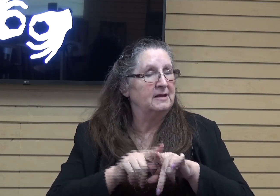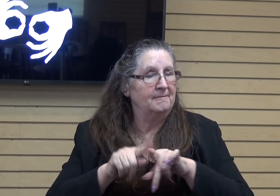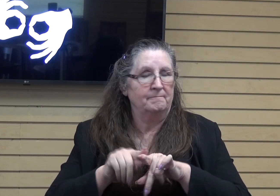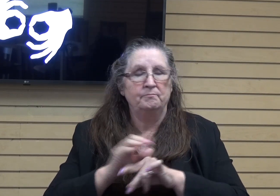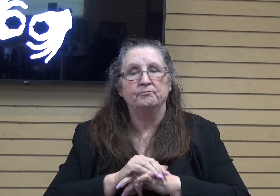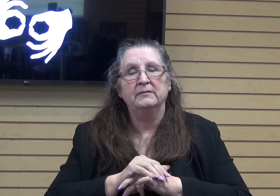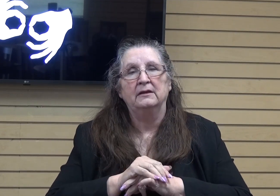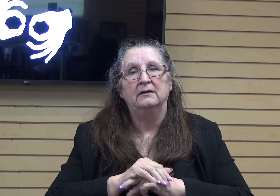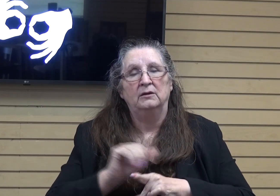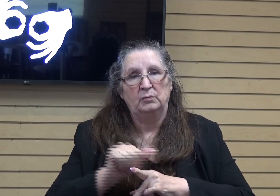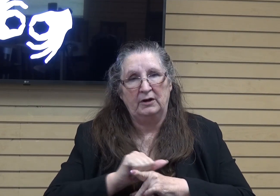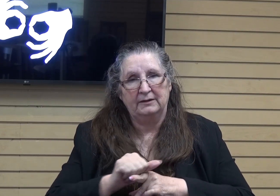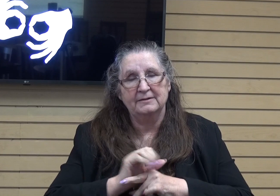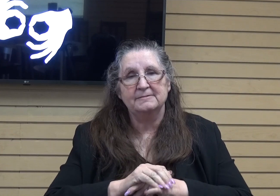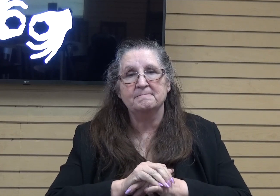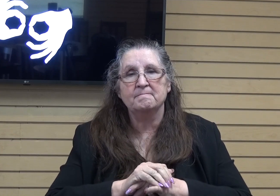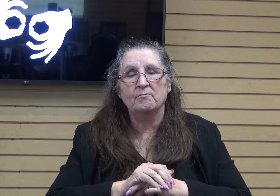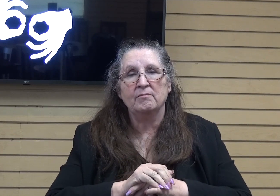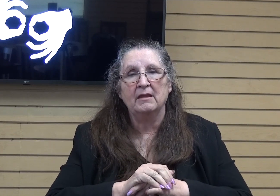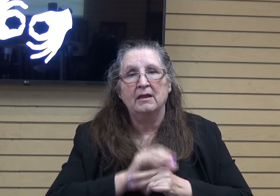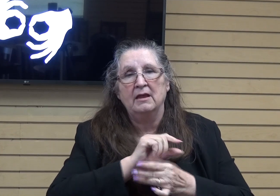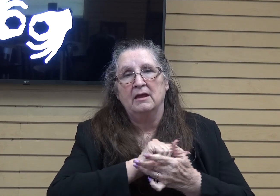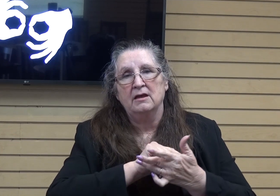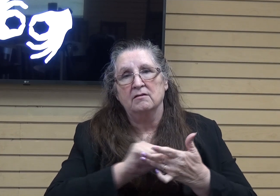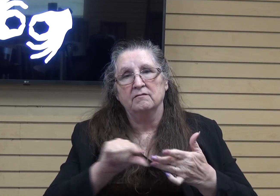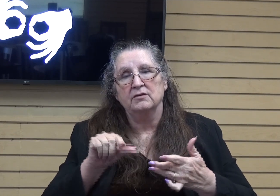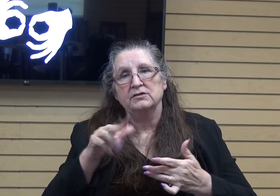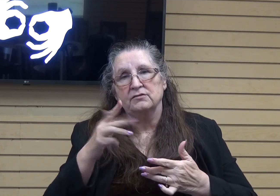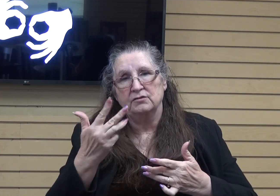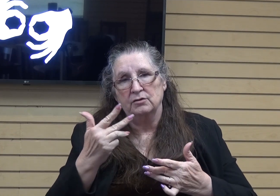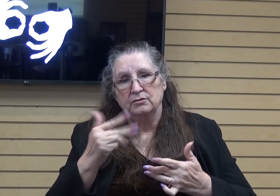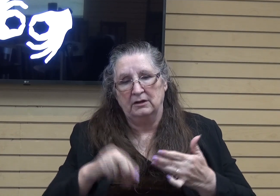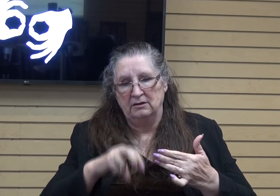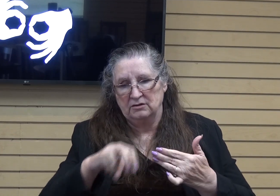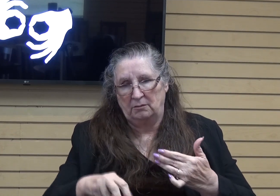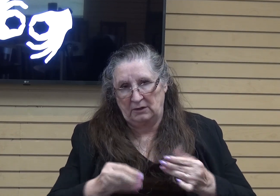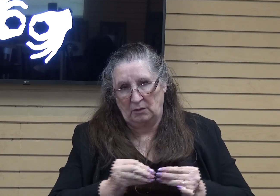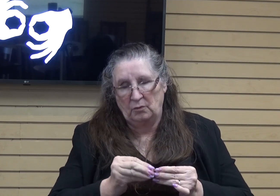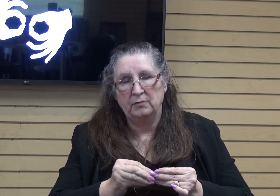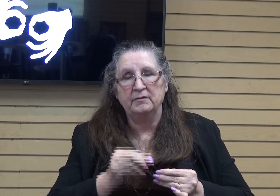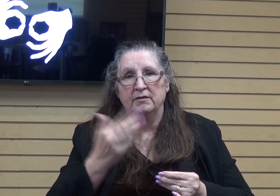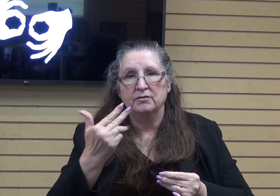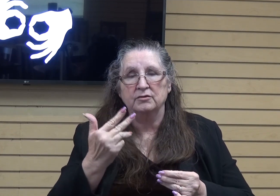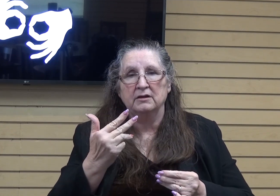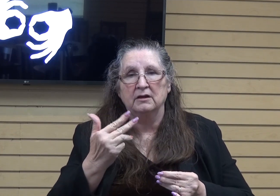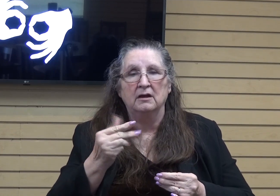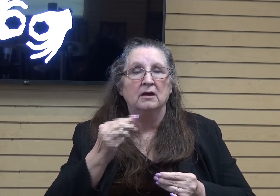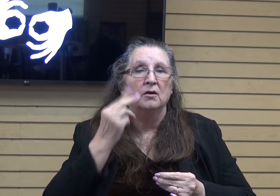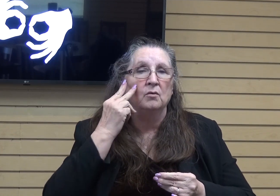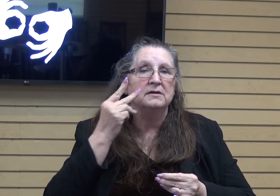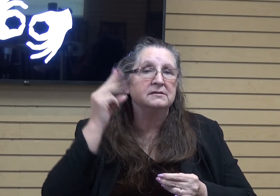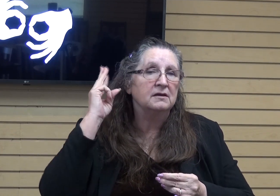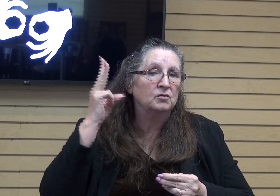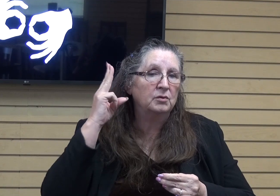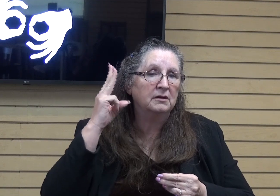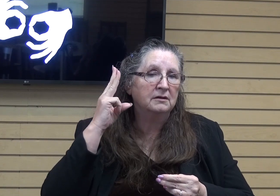So in verse 13, dropping down a little bit more, we see the witness of his own enemies.